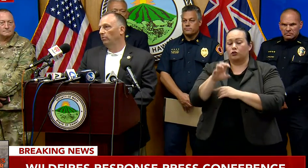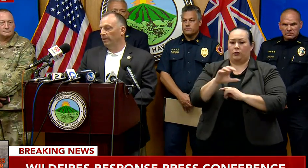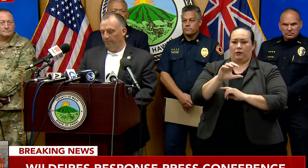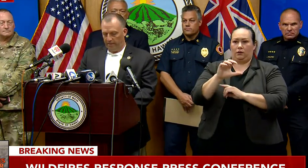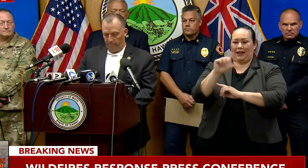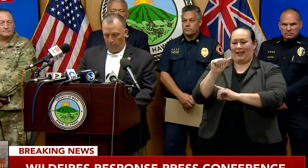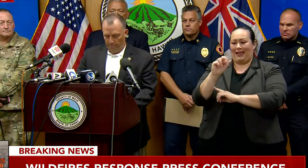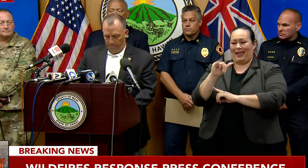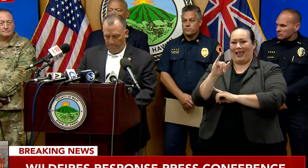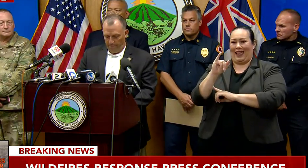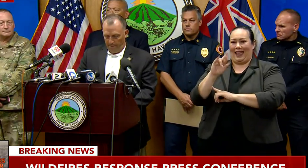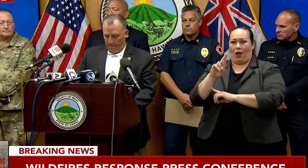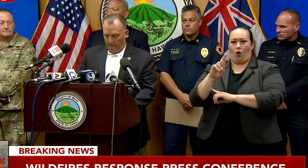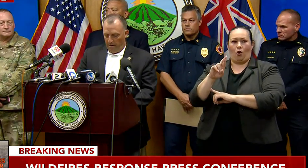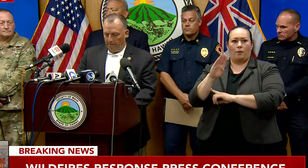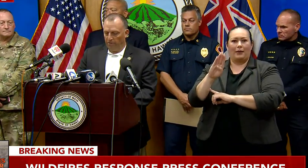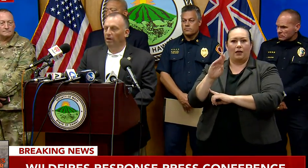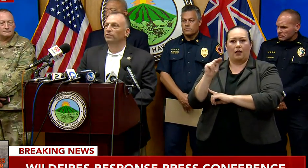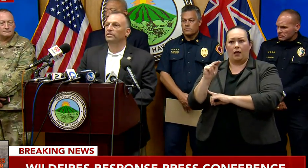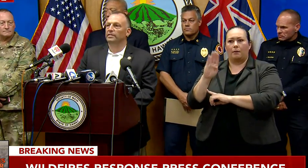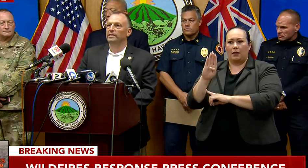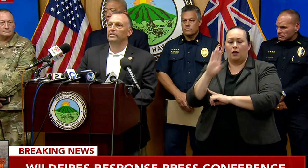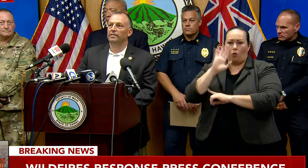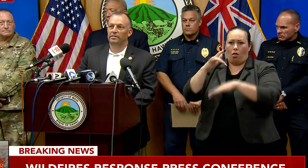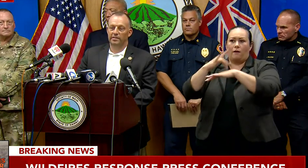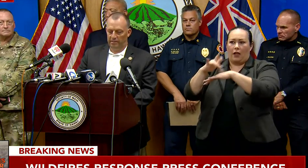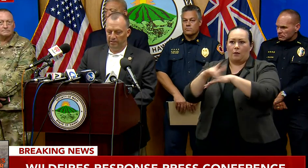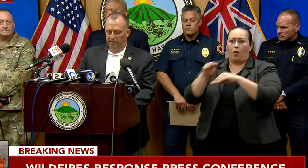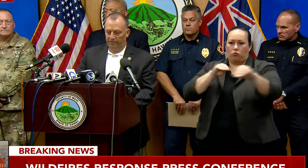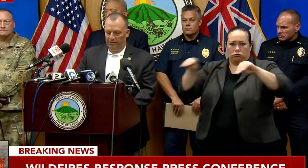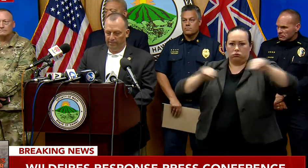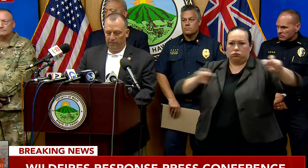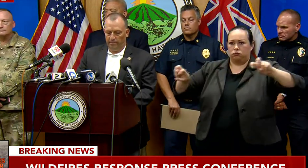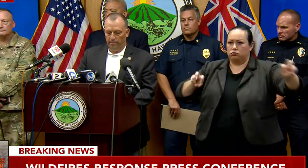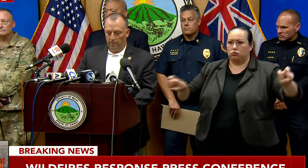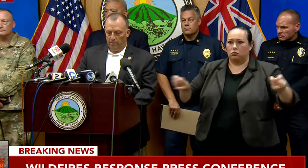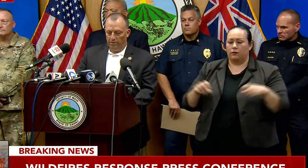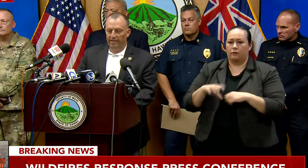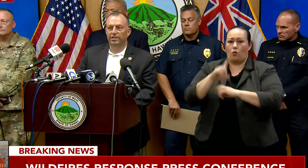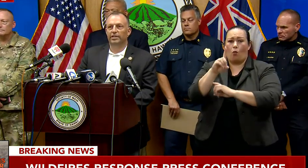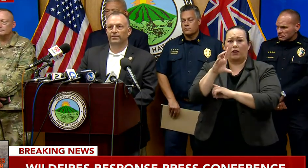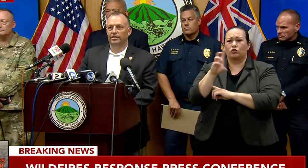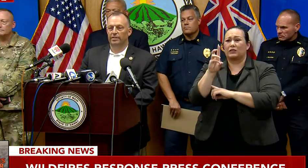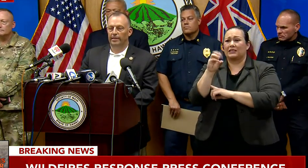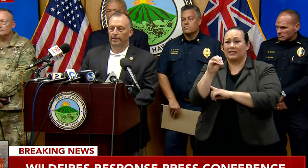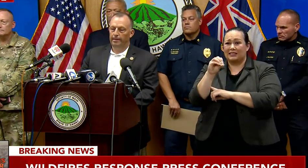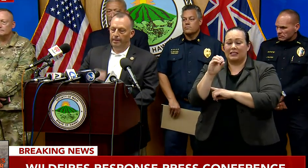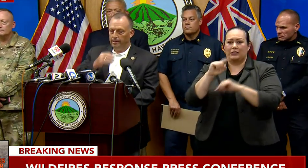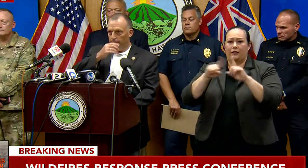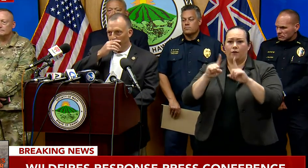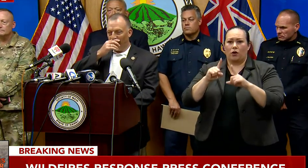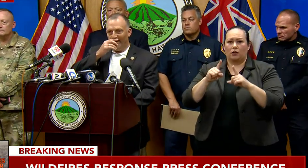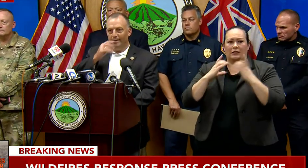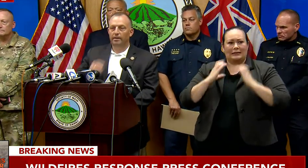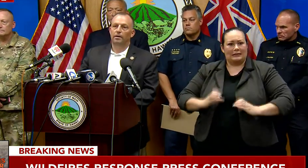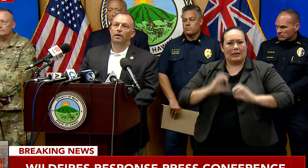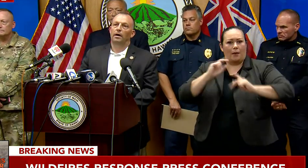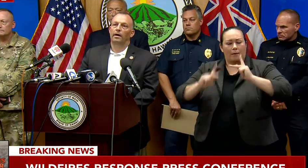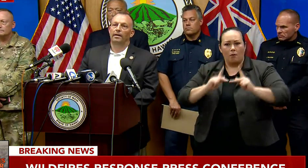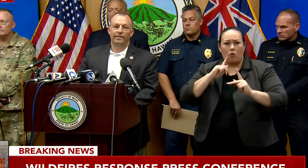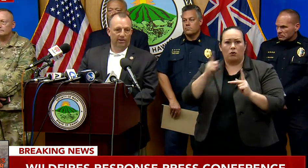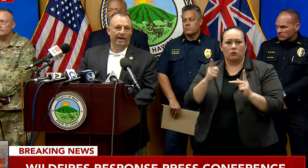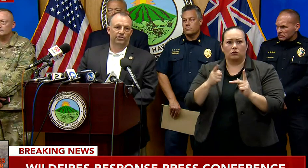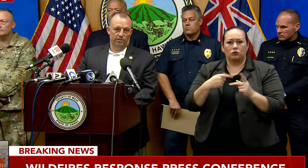will be available. Another 160 citizens have stepped up with HHFDC to provide